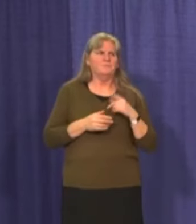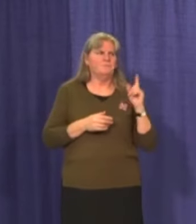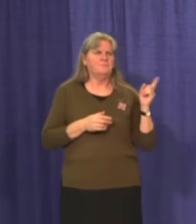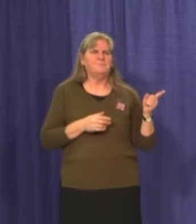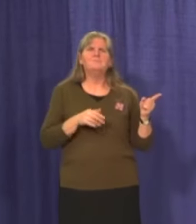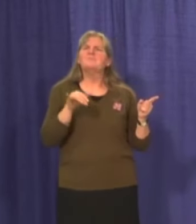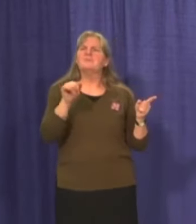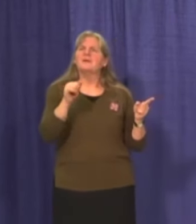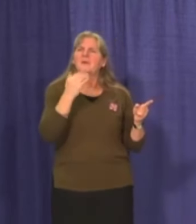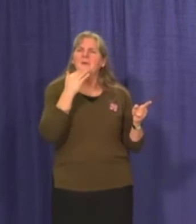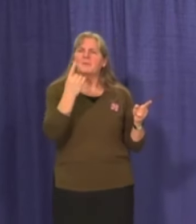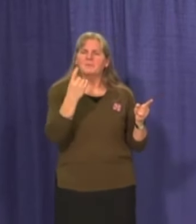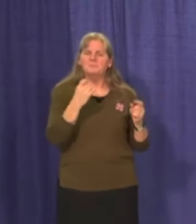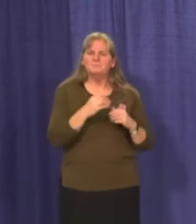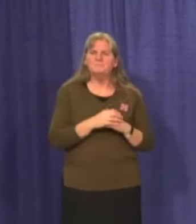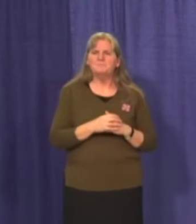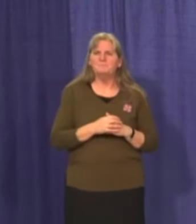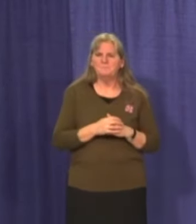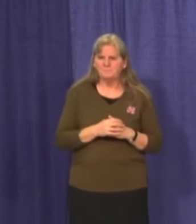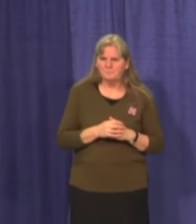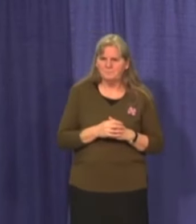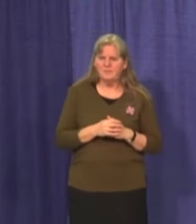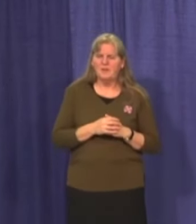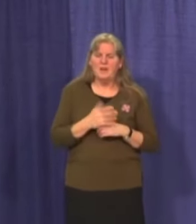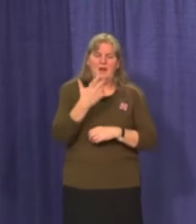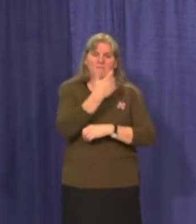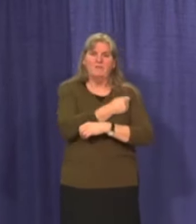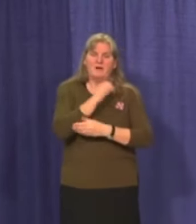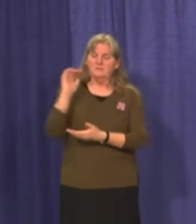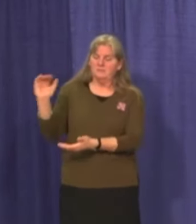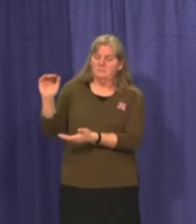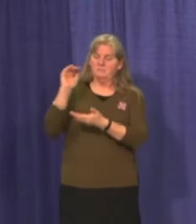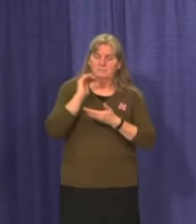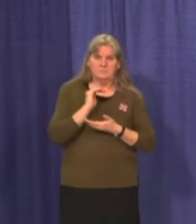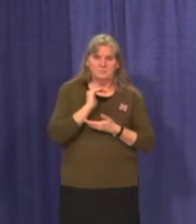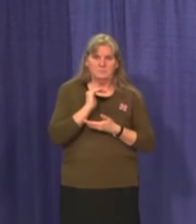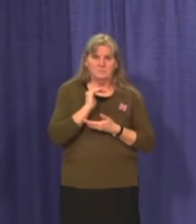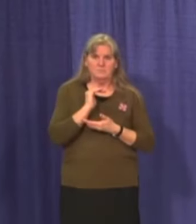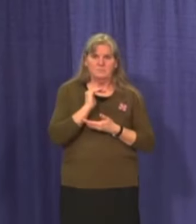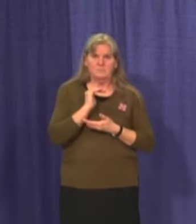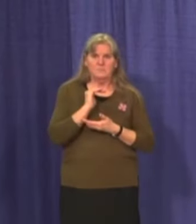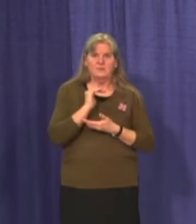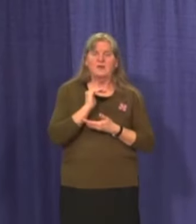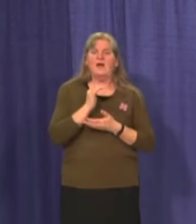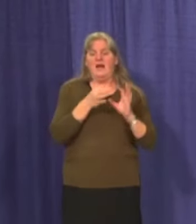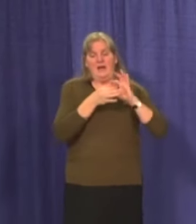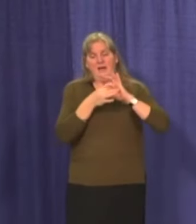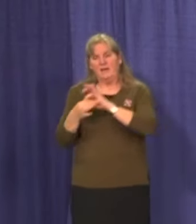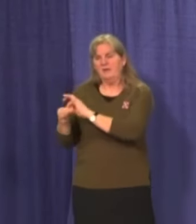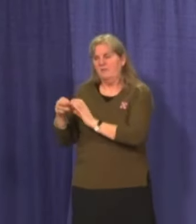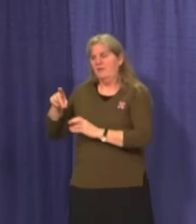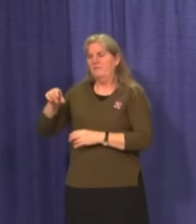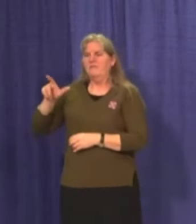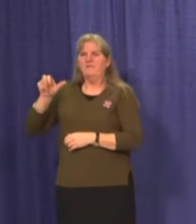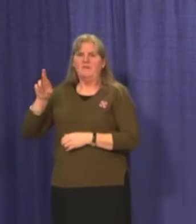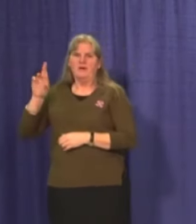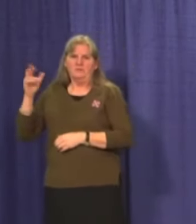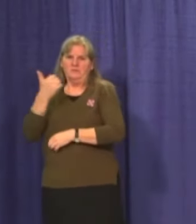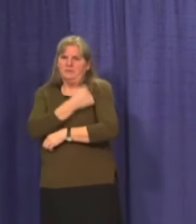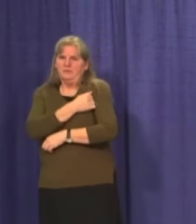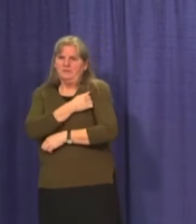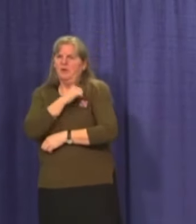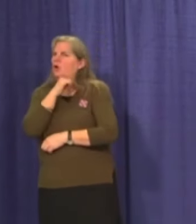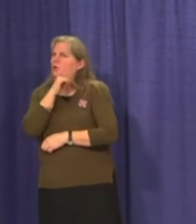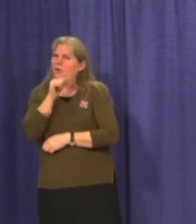Yeah, thanks for that question. So, so the vaccine supply issues have been all around the Pfizer product, um, and not